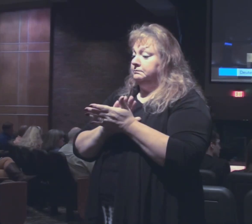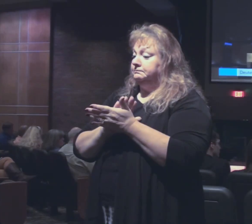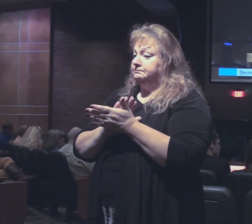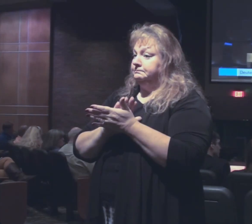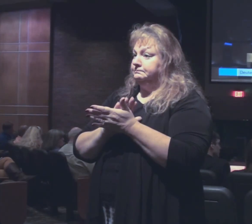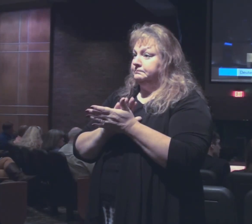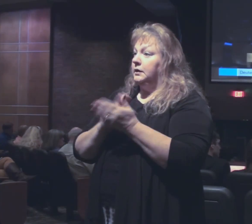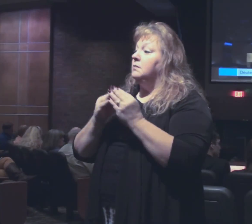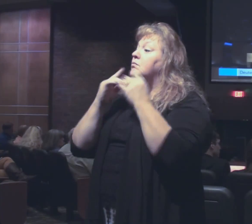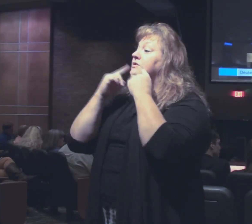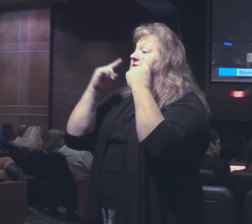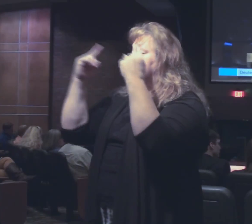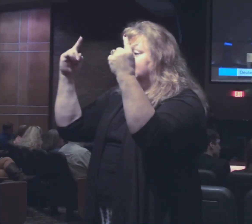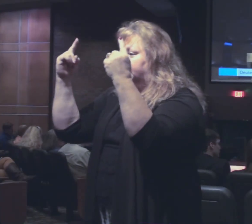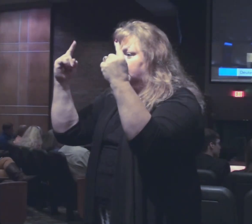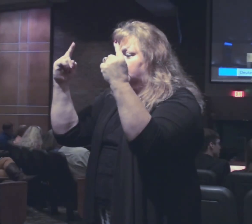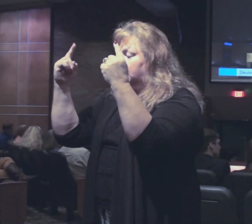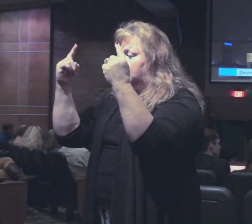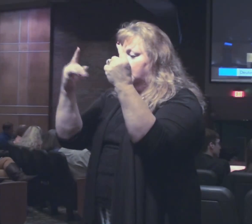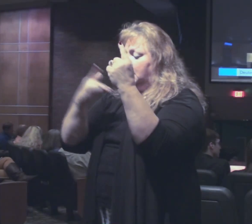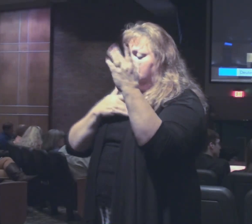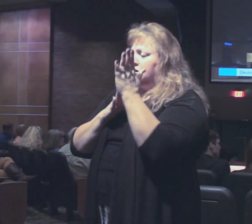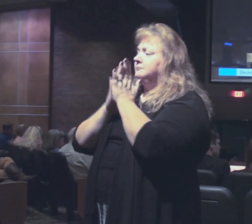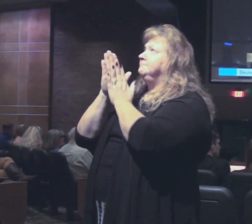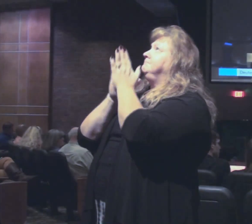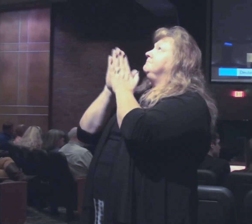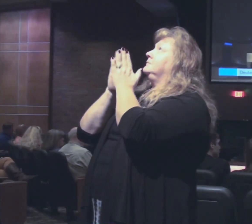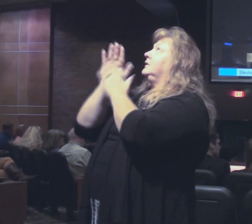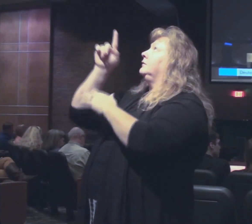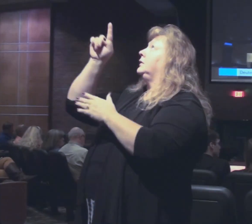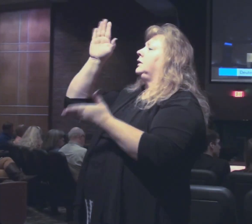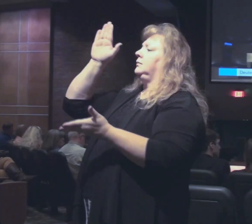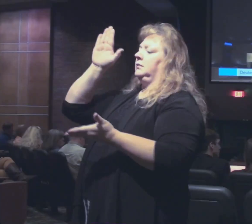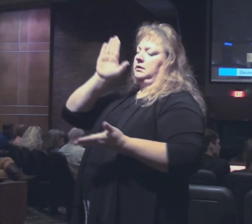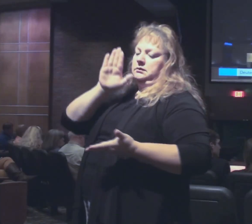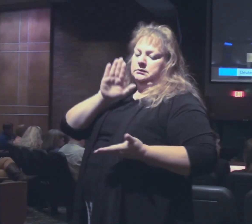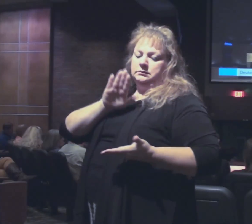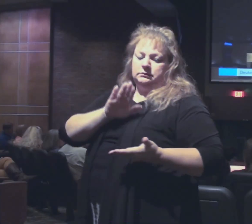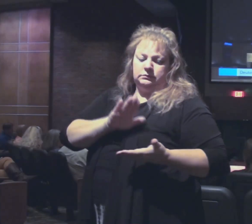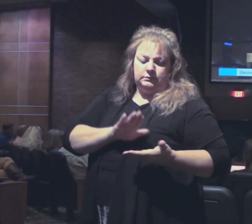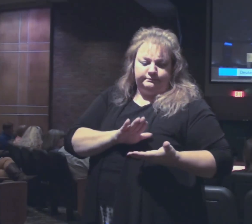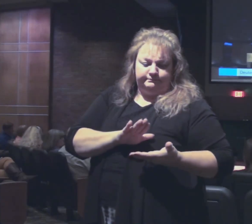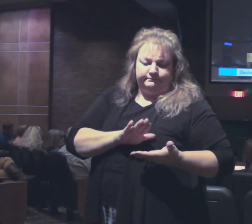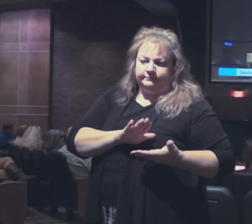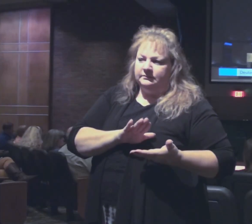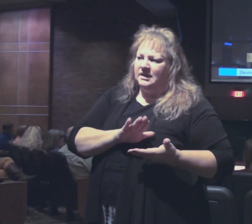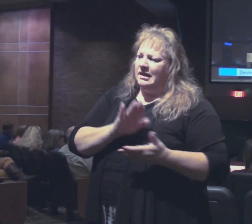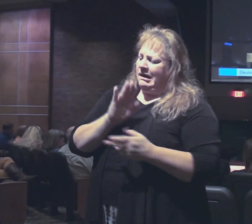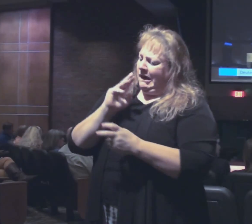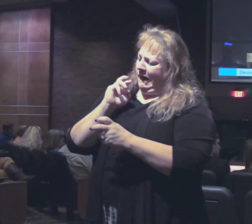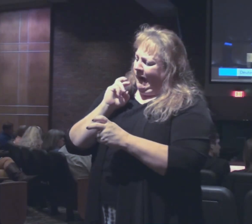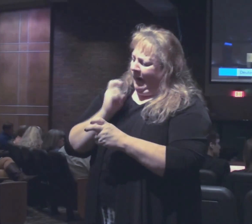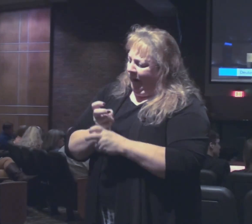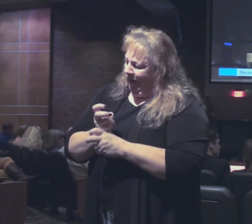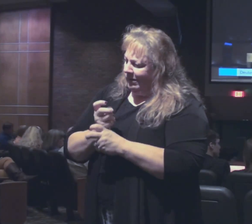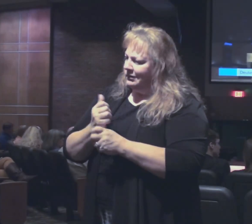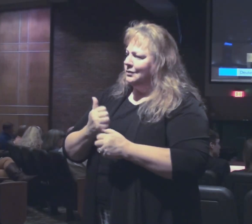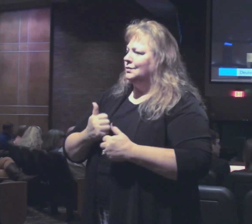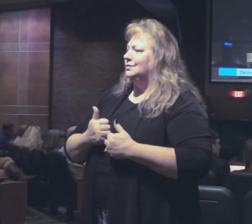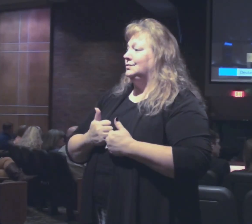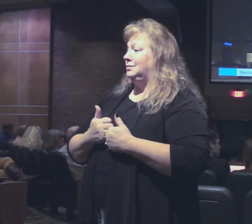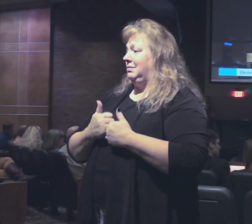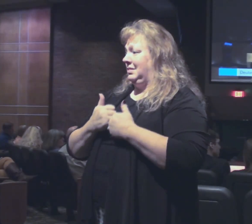the passion in their Christianity declines. It's hard to live